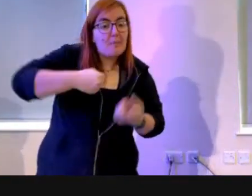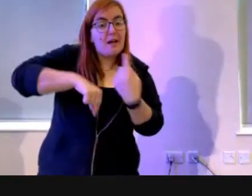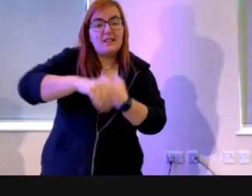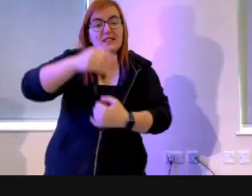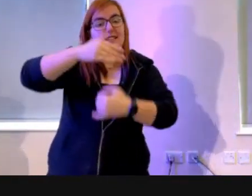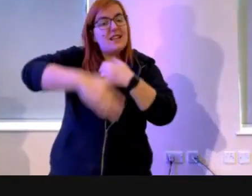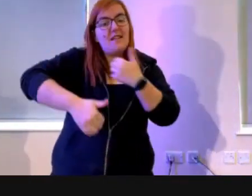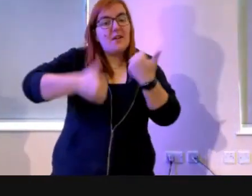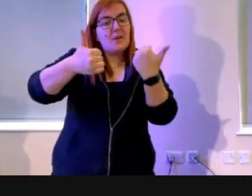enough